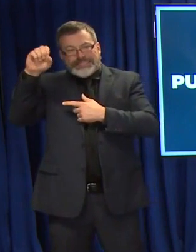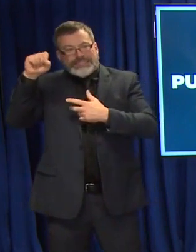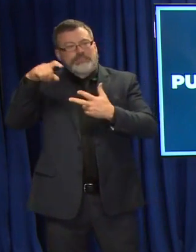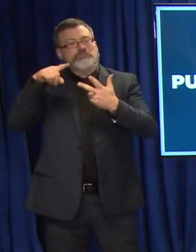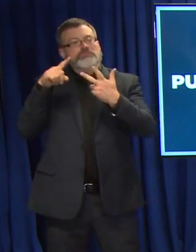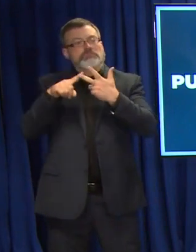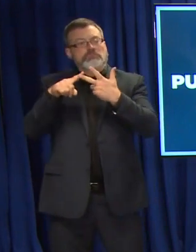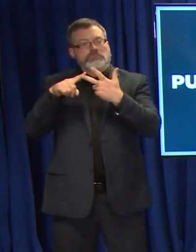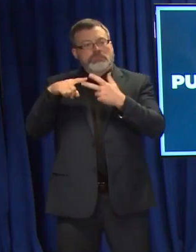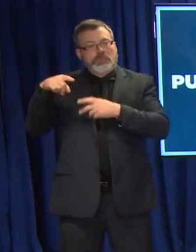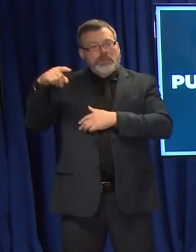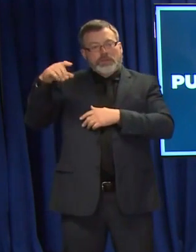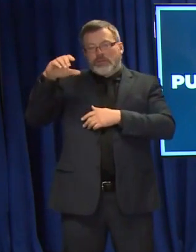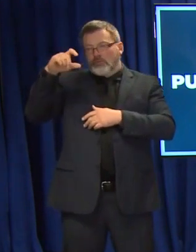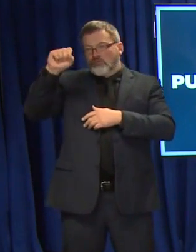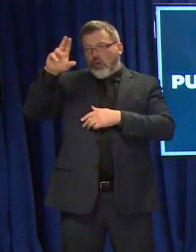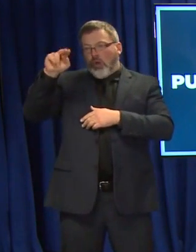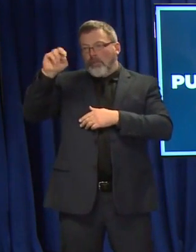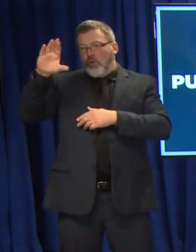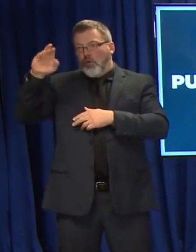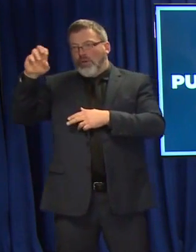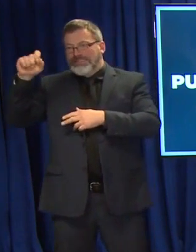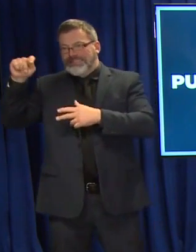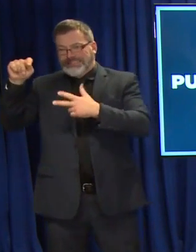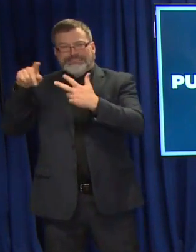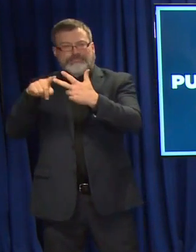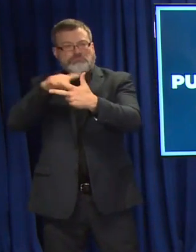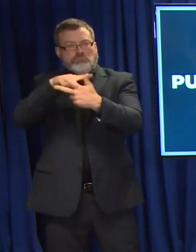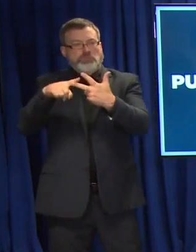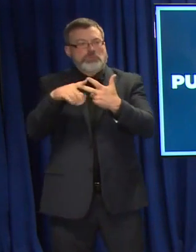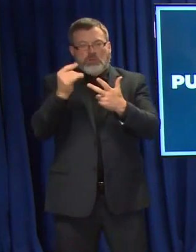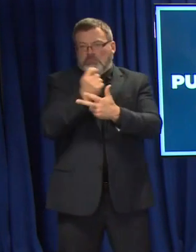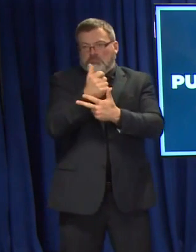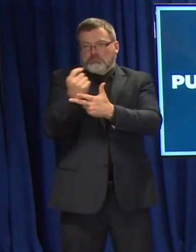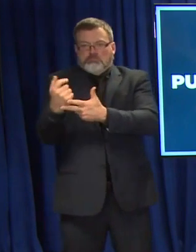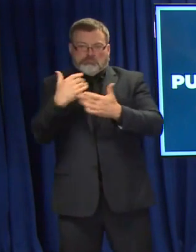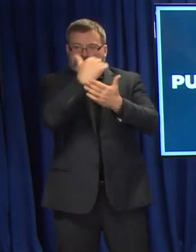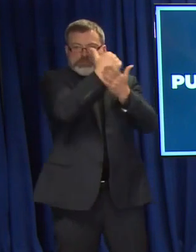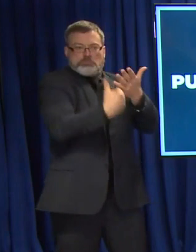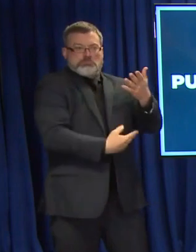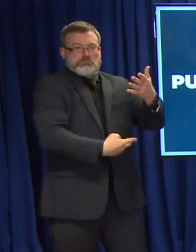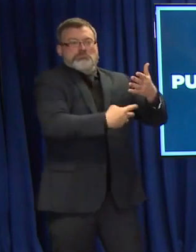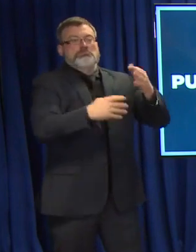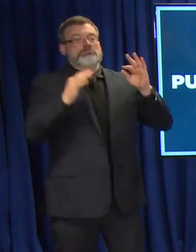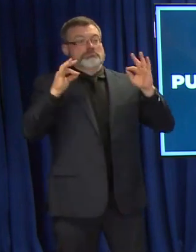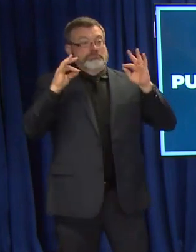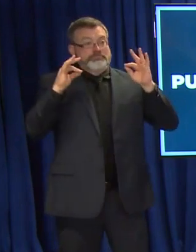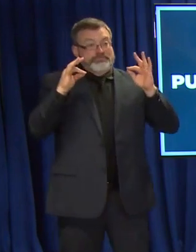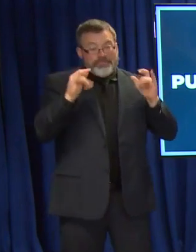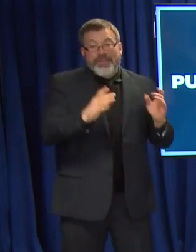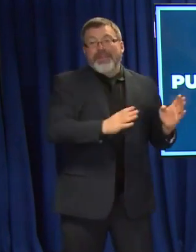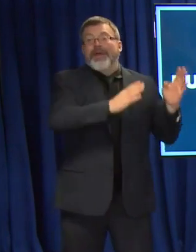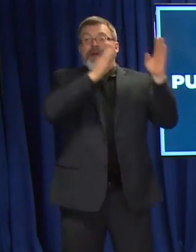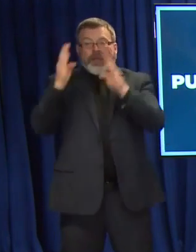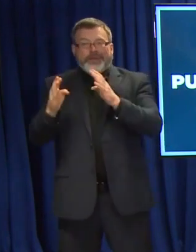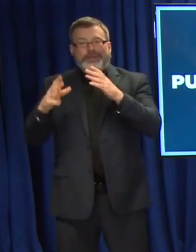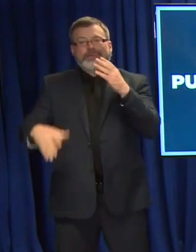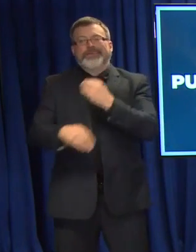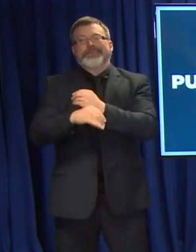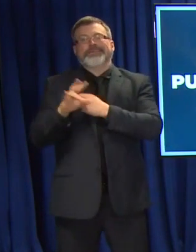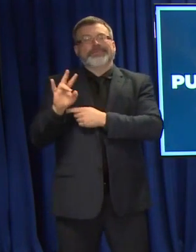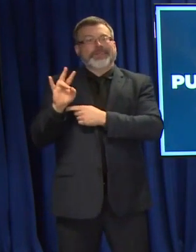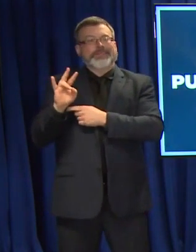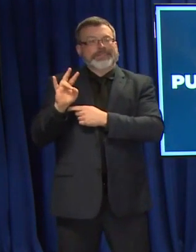Senior Living all closed their outbreaks the last two weeks. We have seven new outbreaks to announce. All American